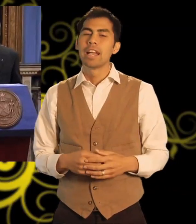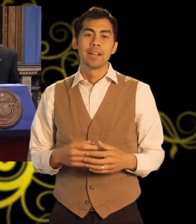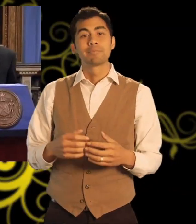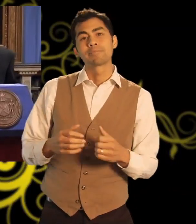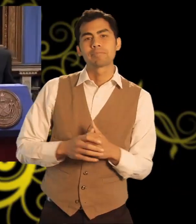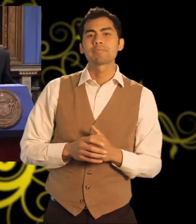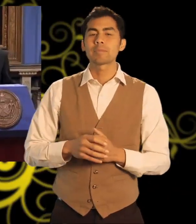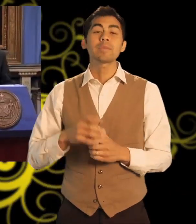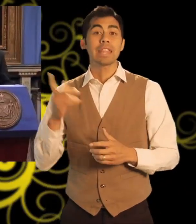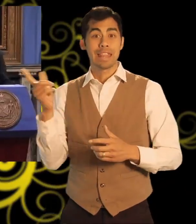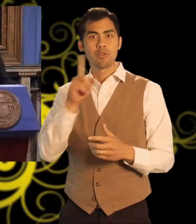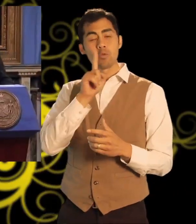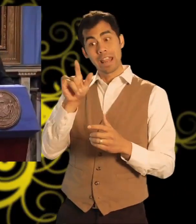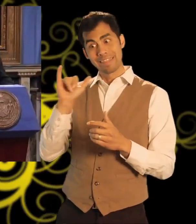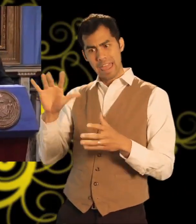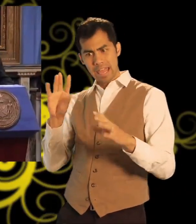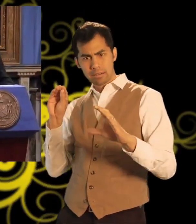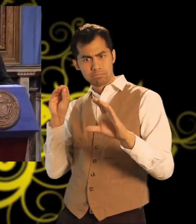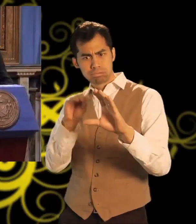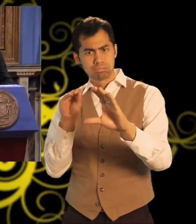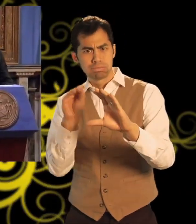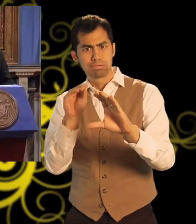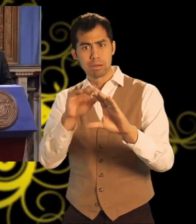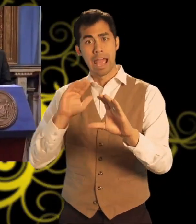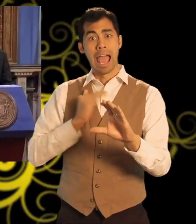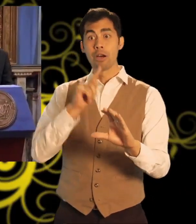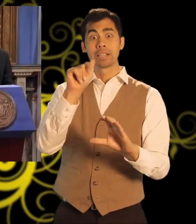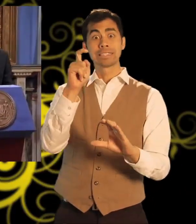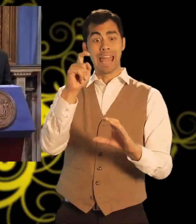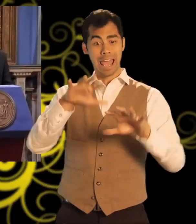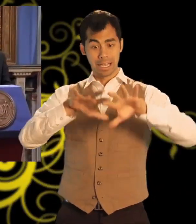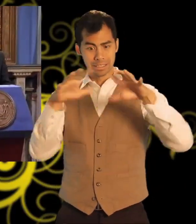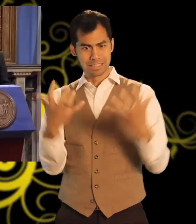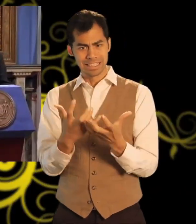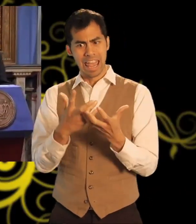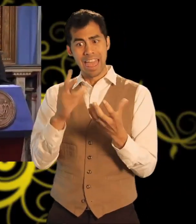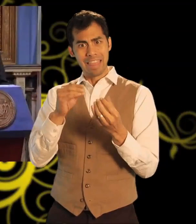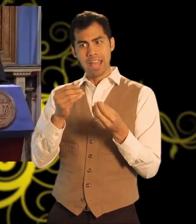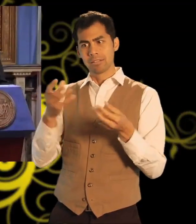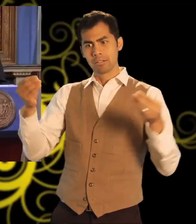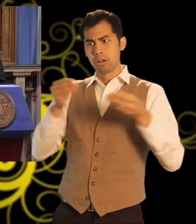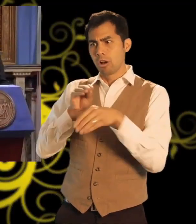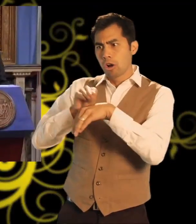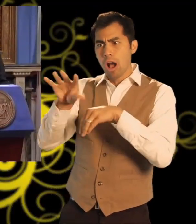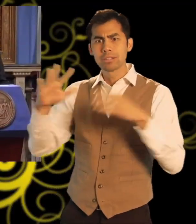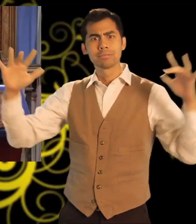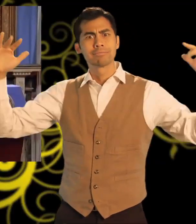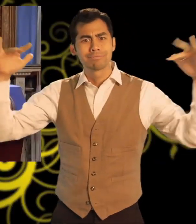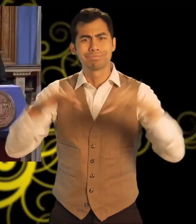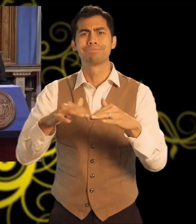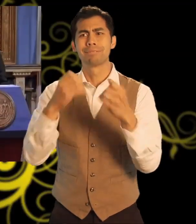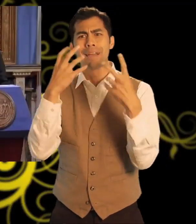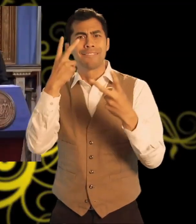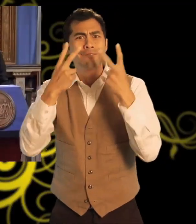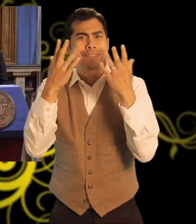And this both contributes to our tax base and attracts thousands of visitors to our city each year.